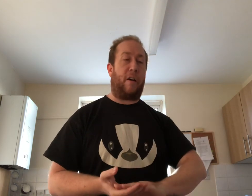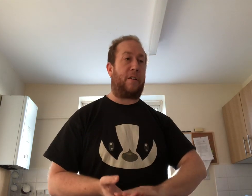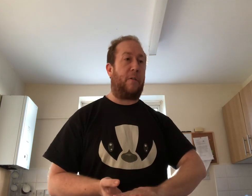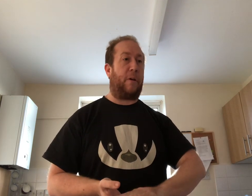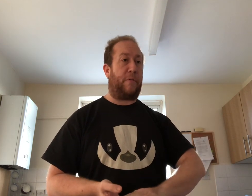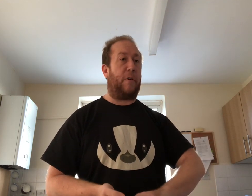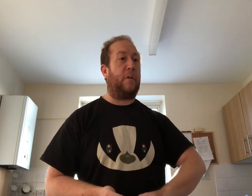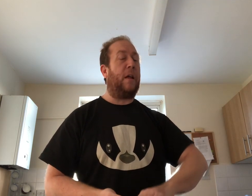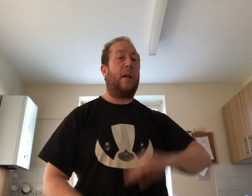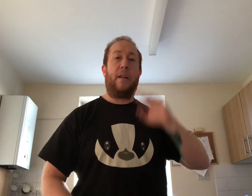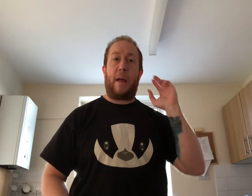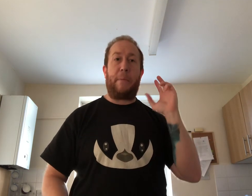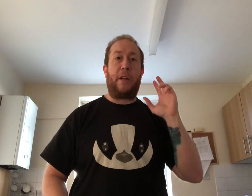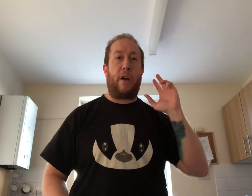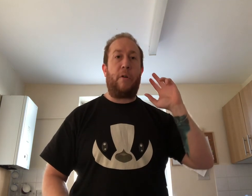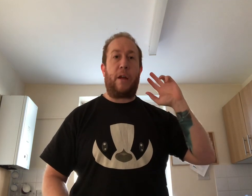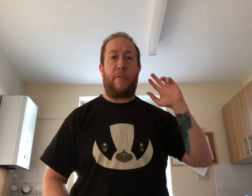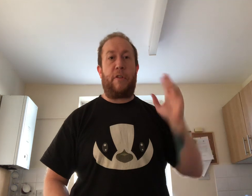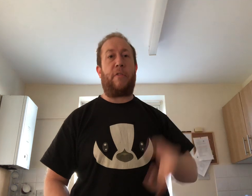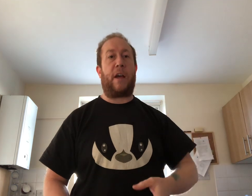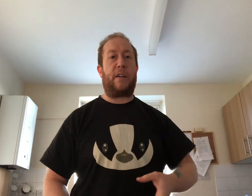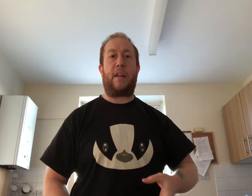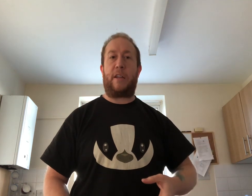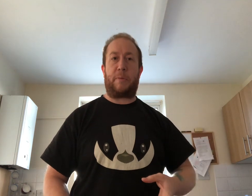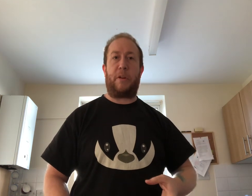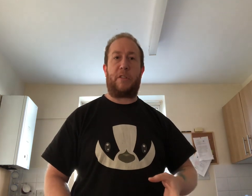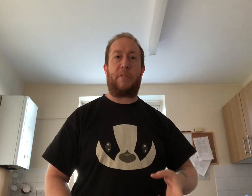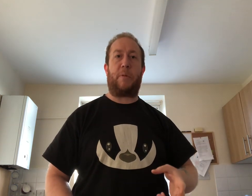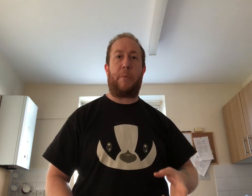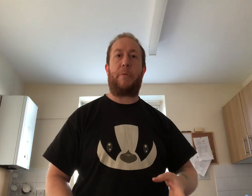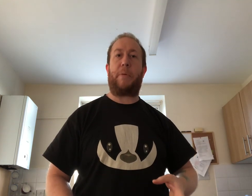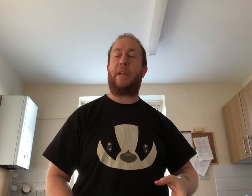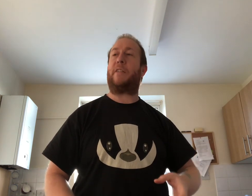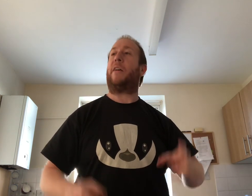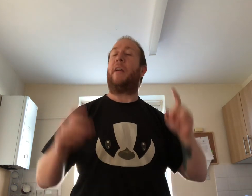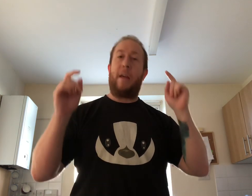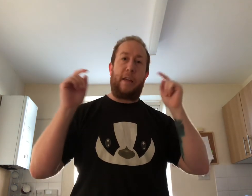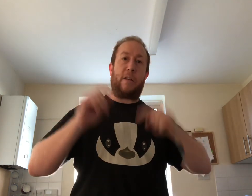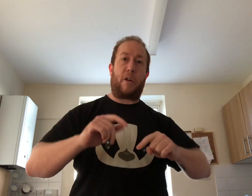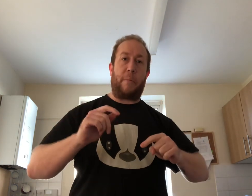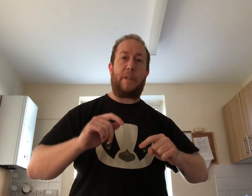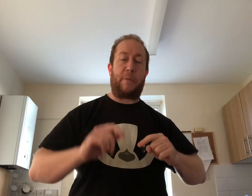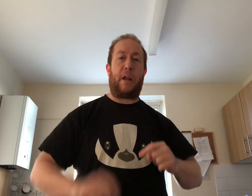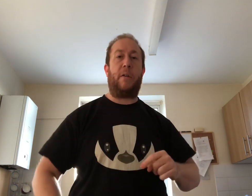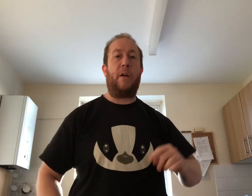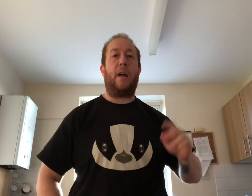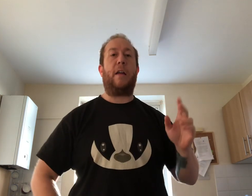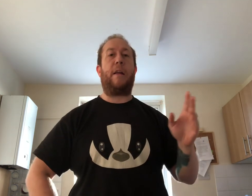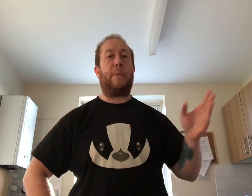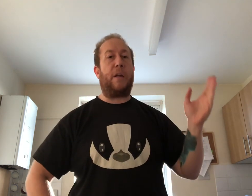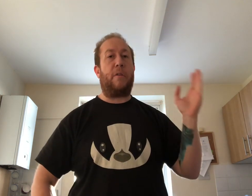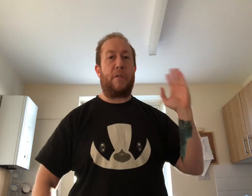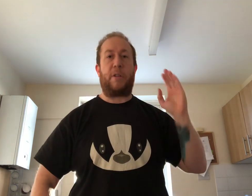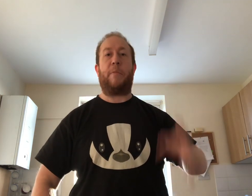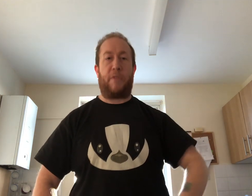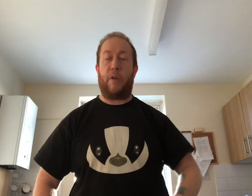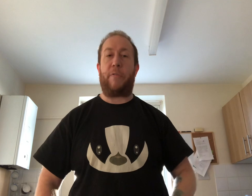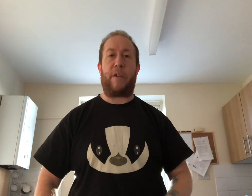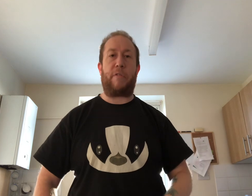ideal I feel let me know if you've had any experiences with Mod Pizza in the comments below and let me know some of your favorite